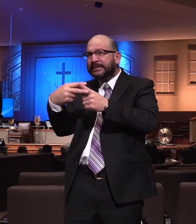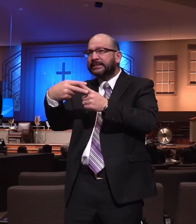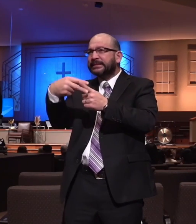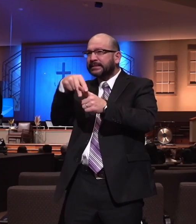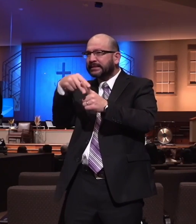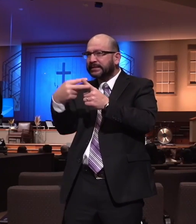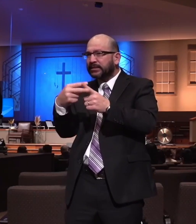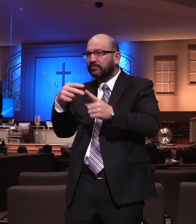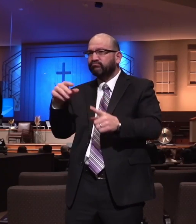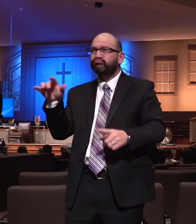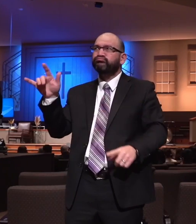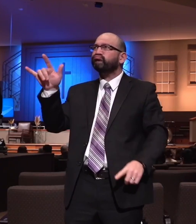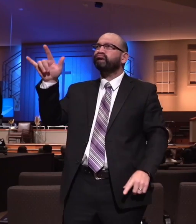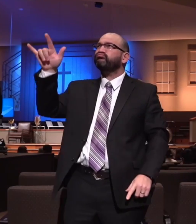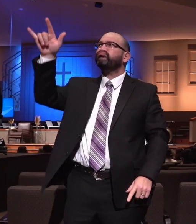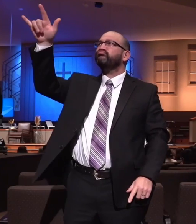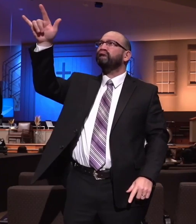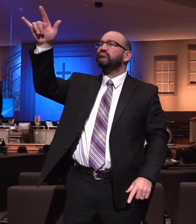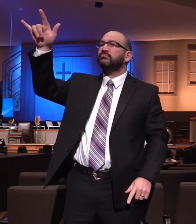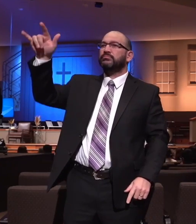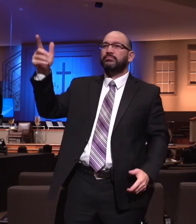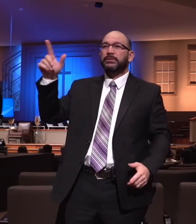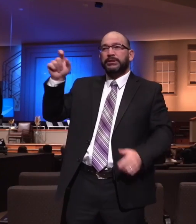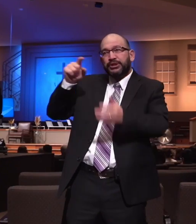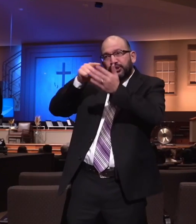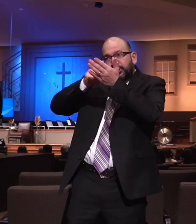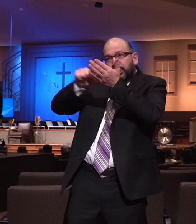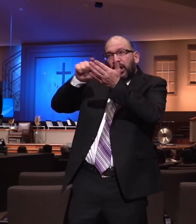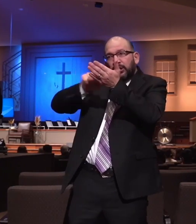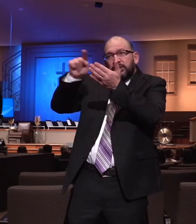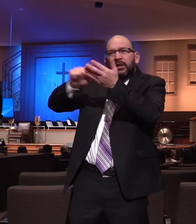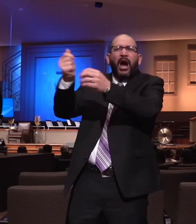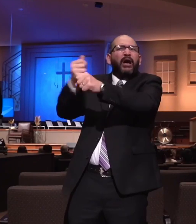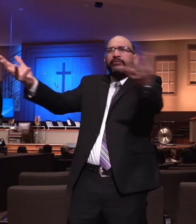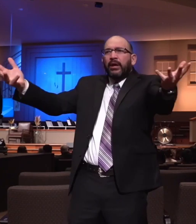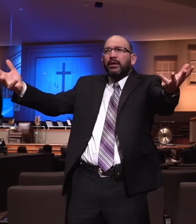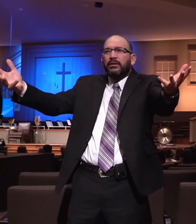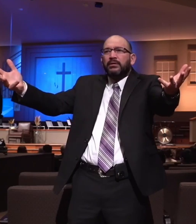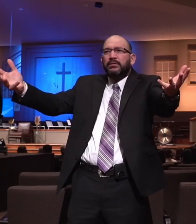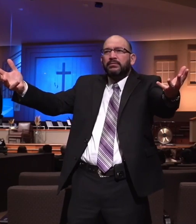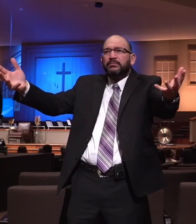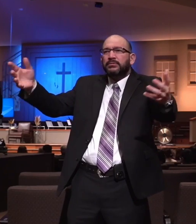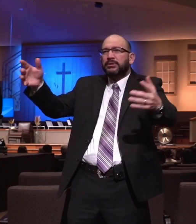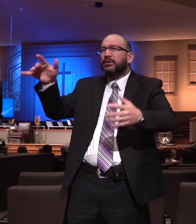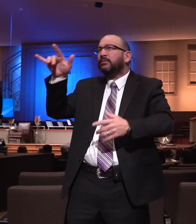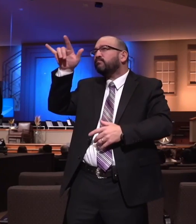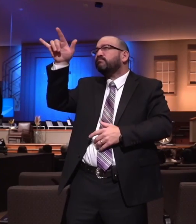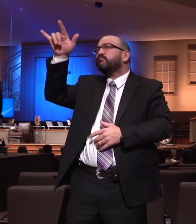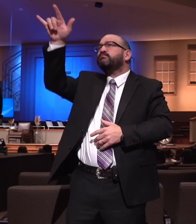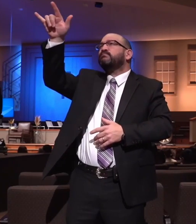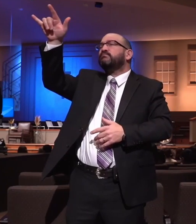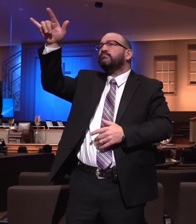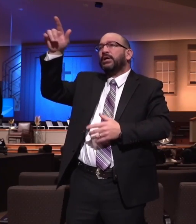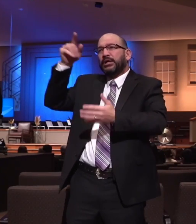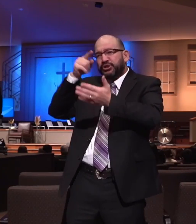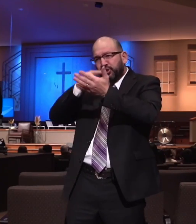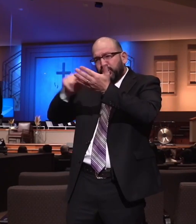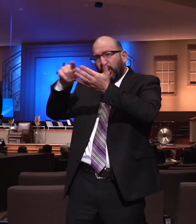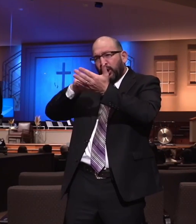sky. There are entire people, groups of people whose lives are involved in flight test engineering.